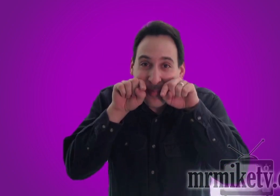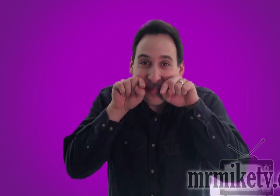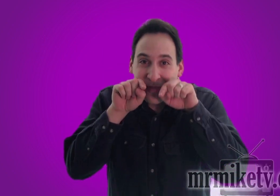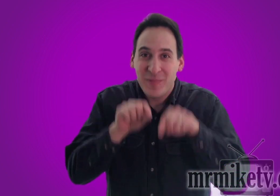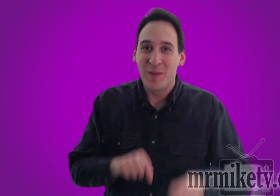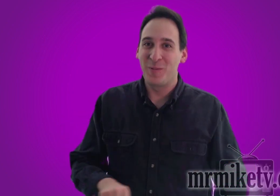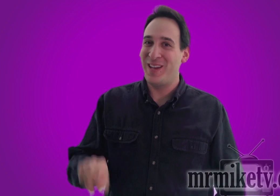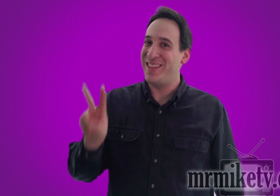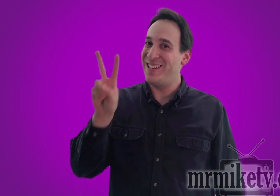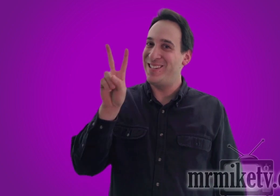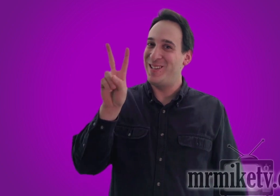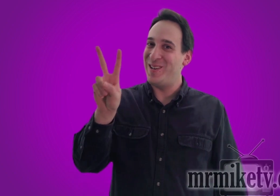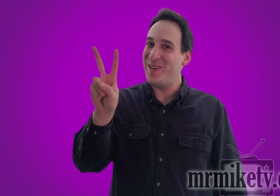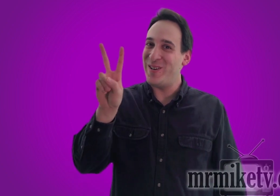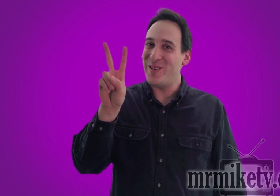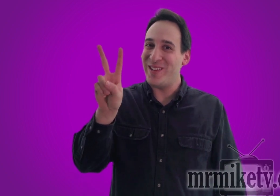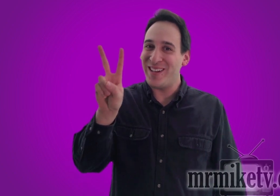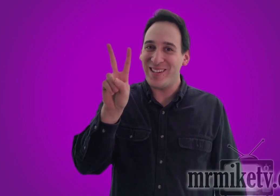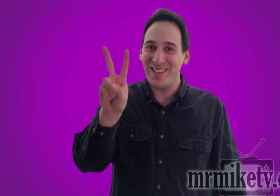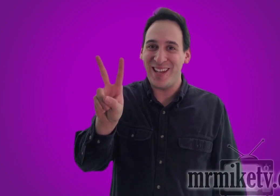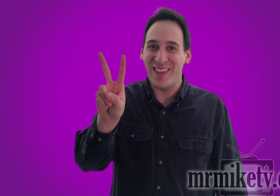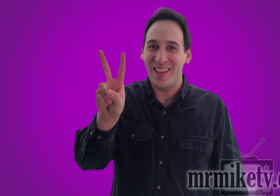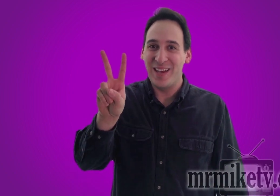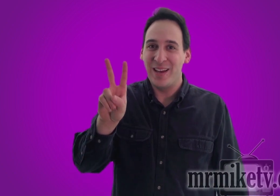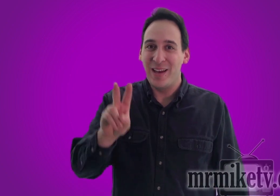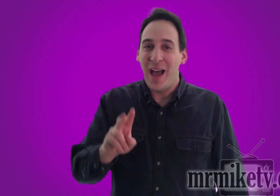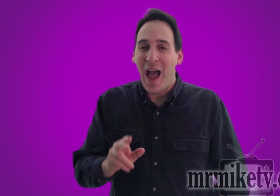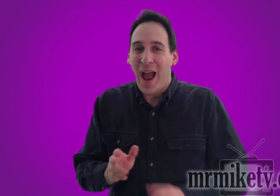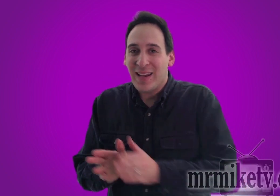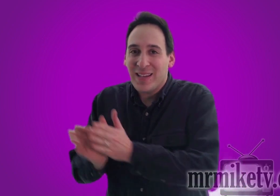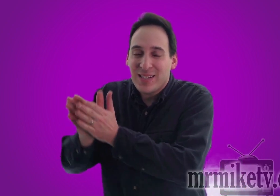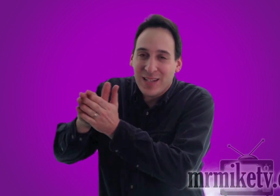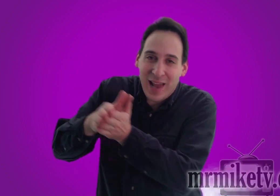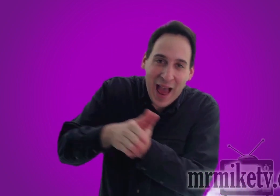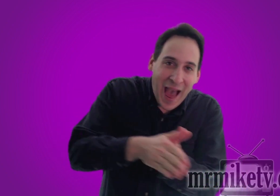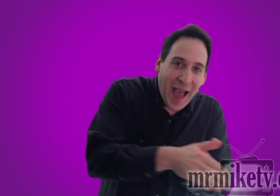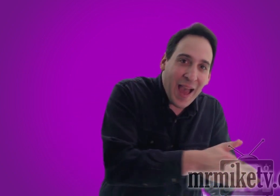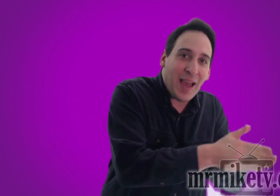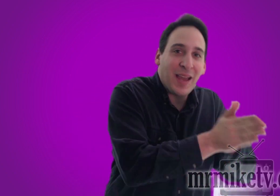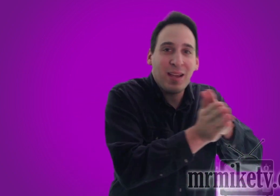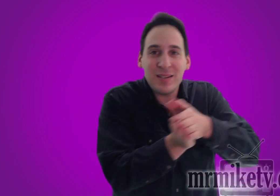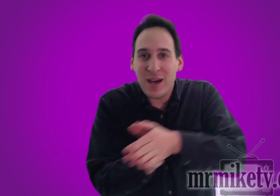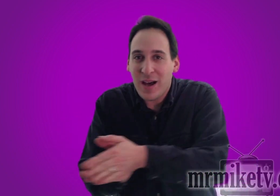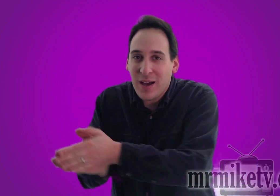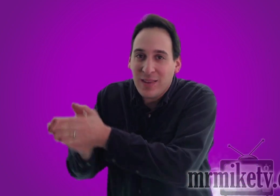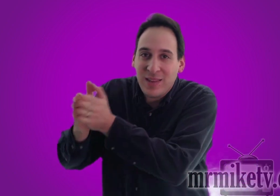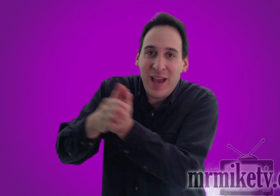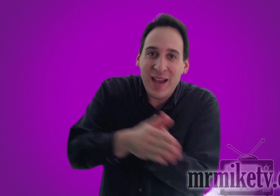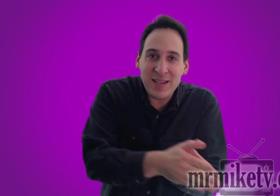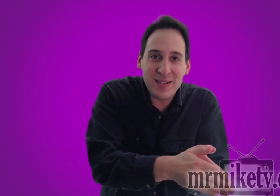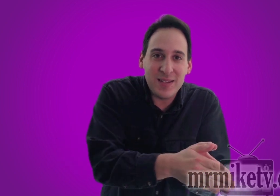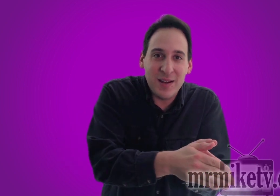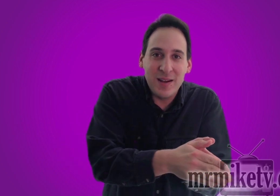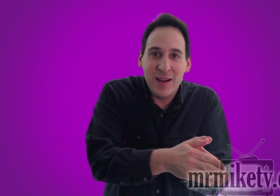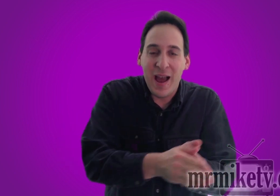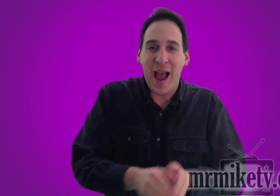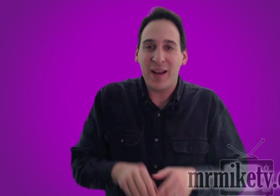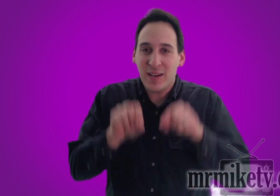with his two little teeth. And he slides on the ice, and he